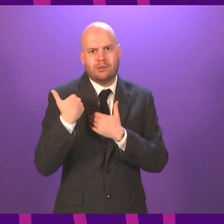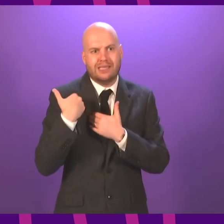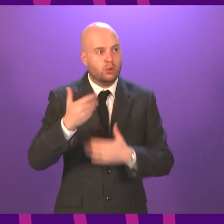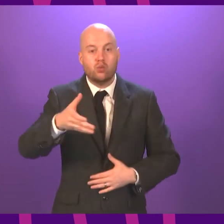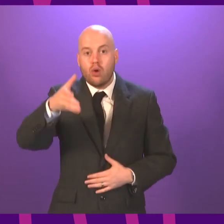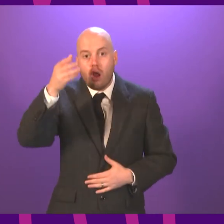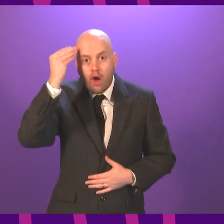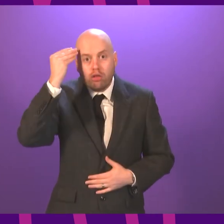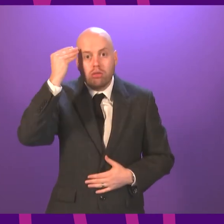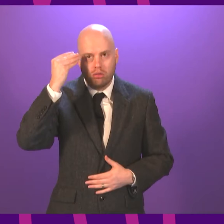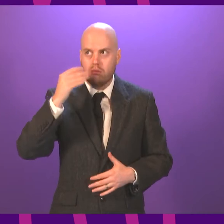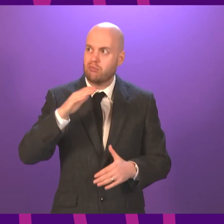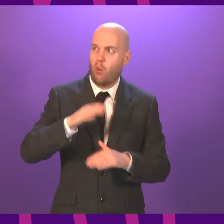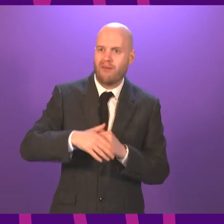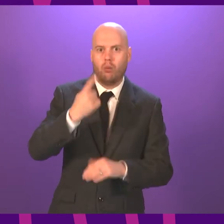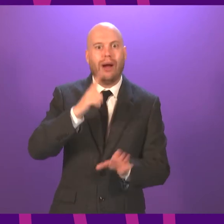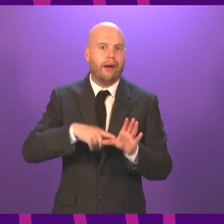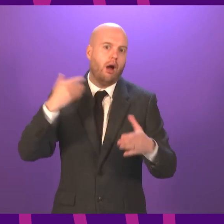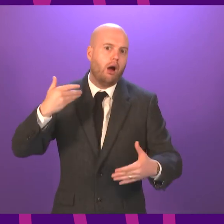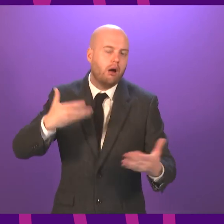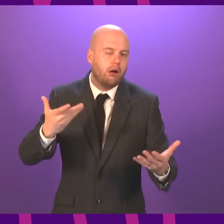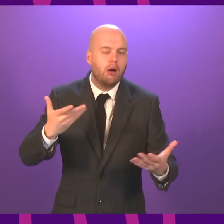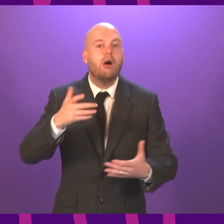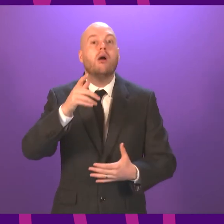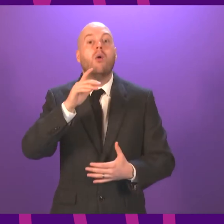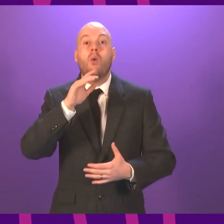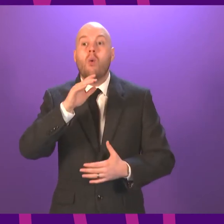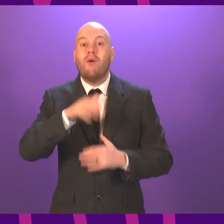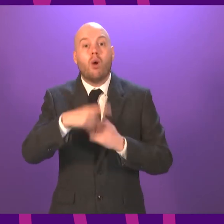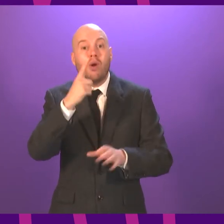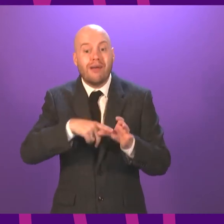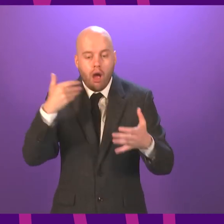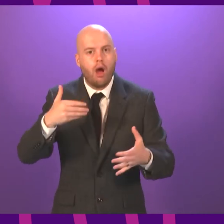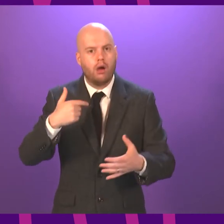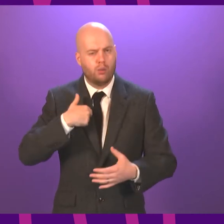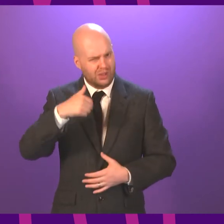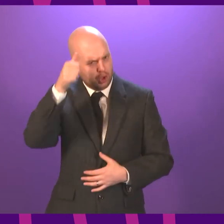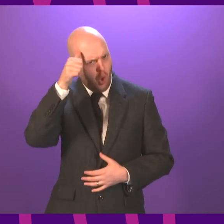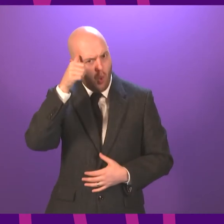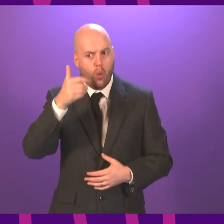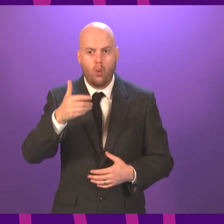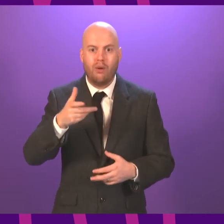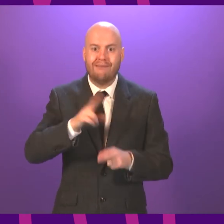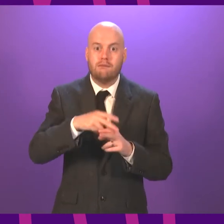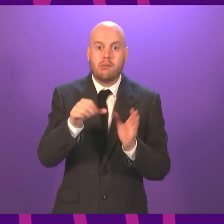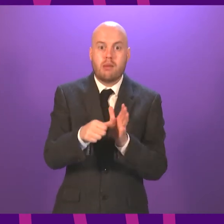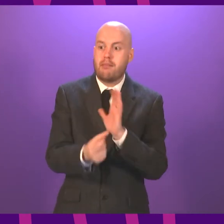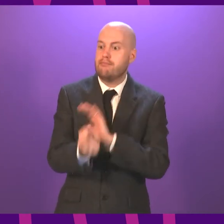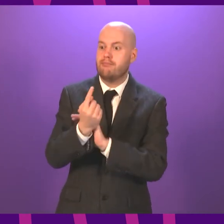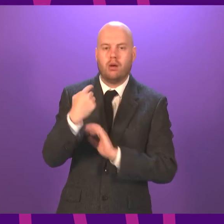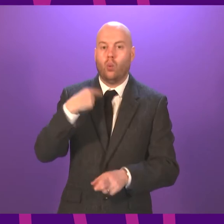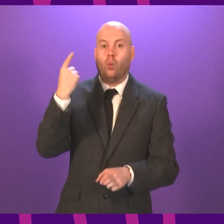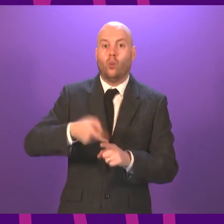over the past more than a year now, is that taking quick decisions is really important. That applies to me